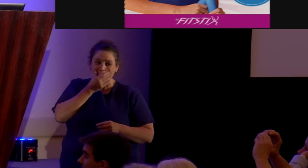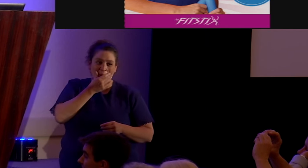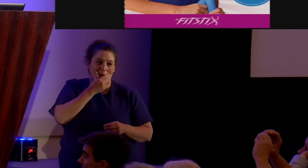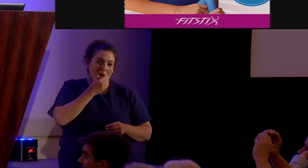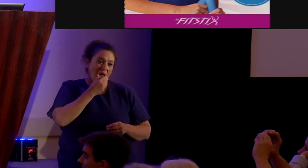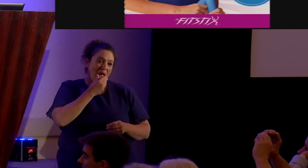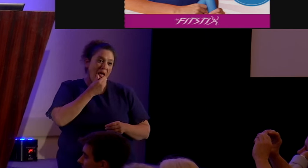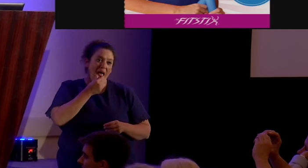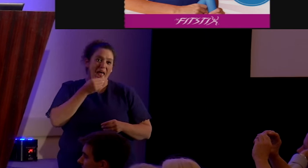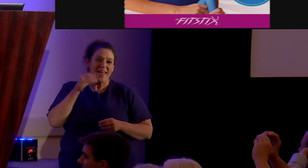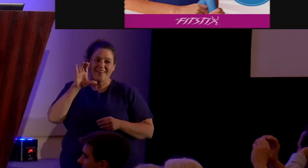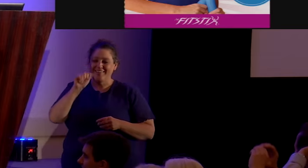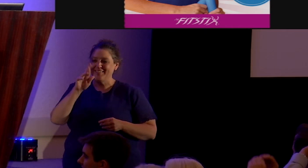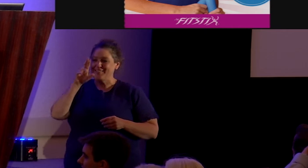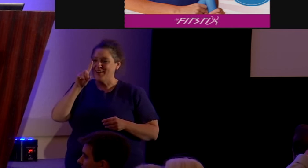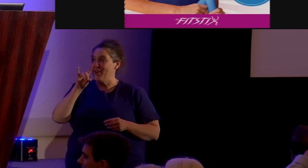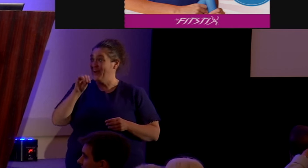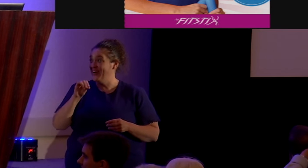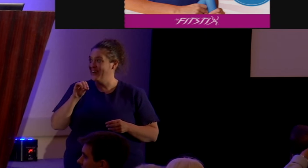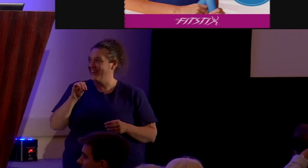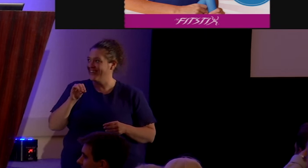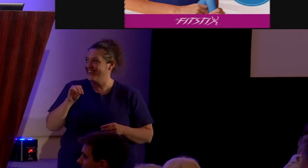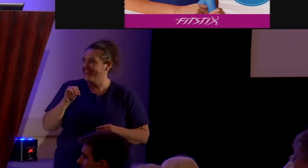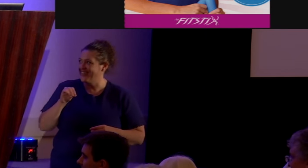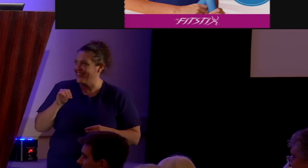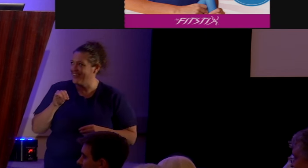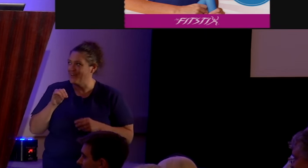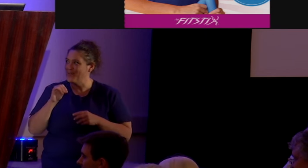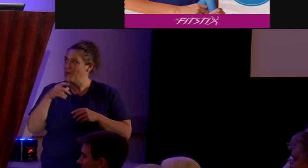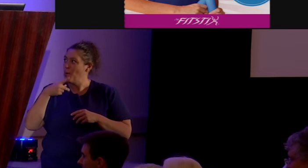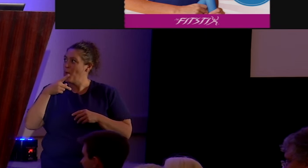It's cardio praise with fit sticks.